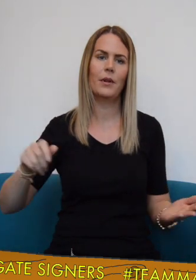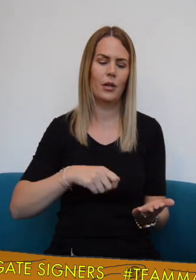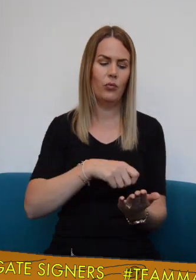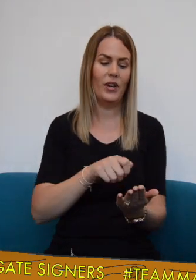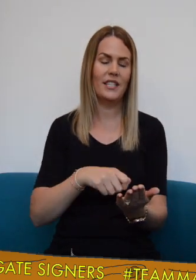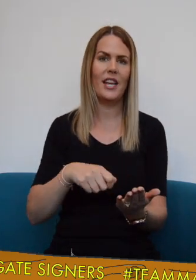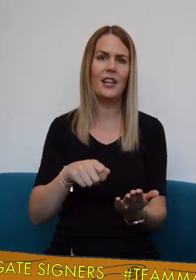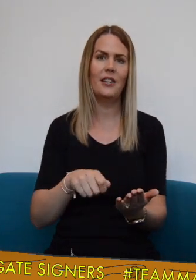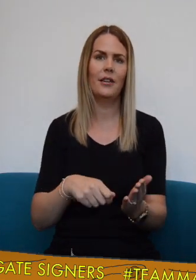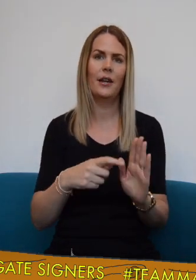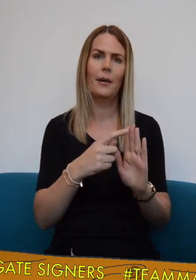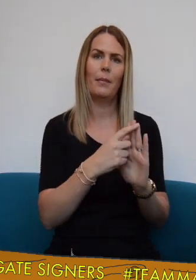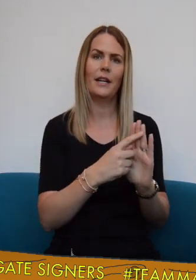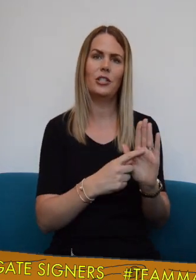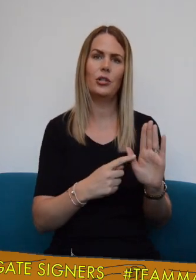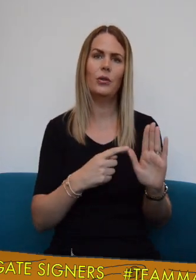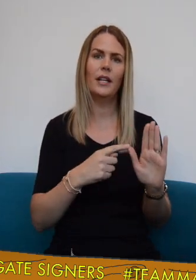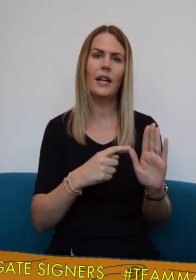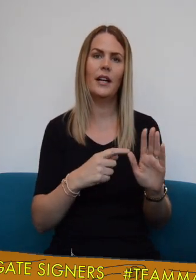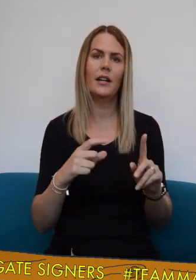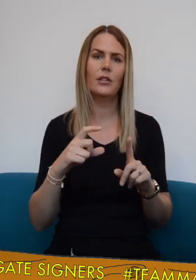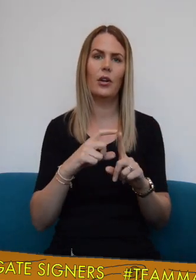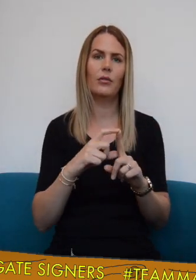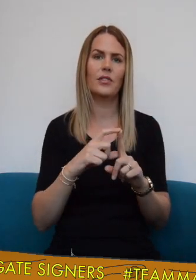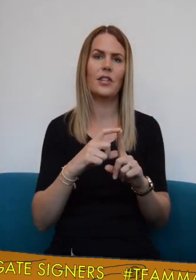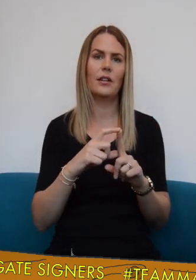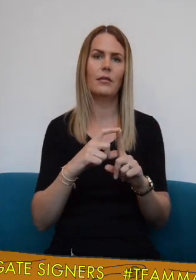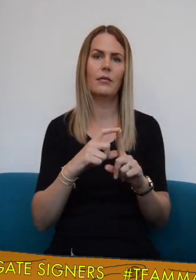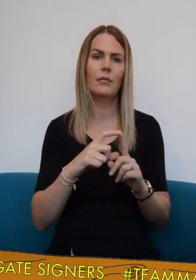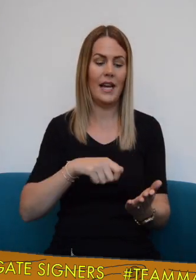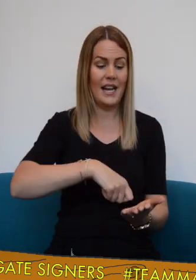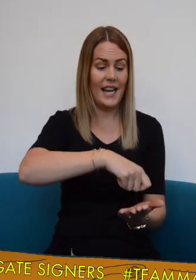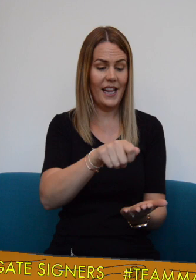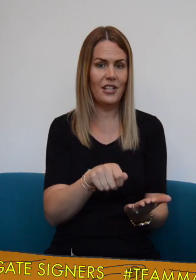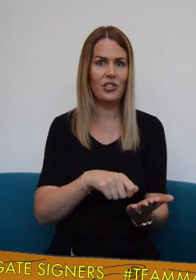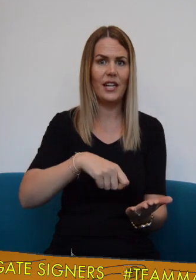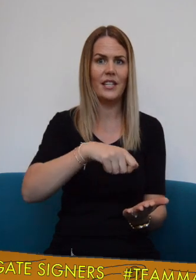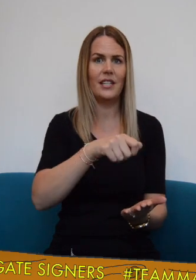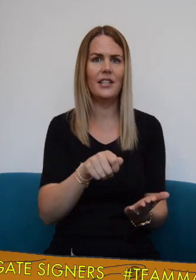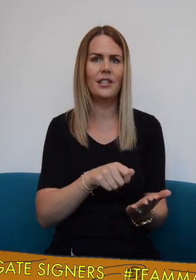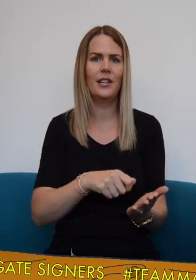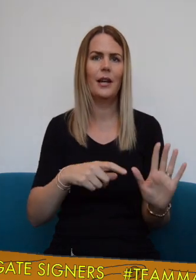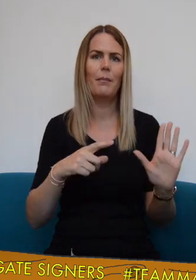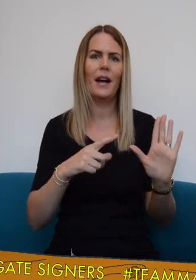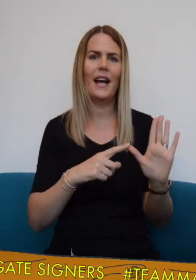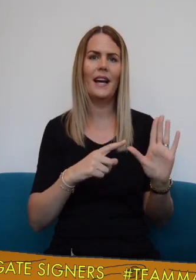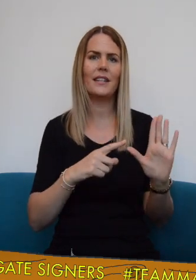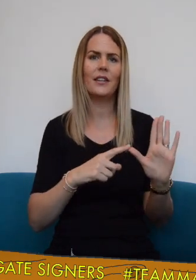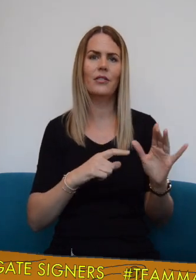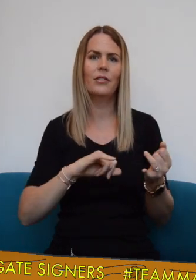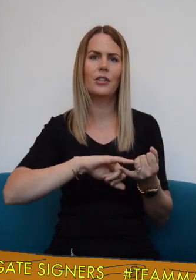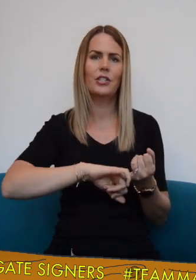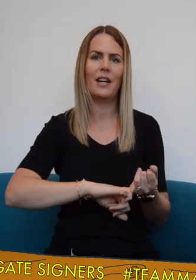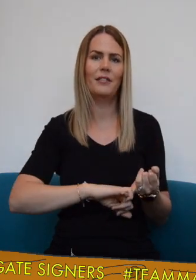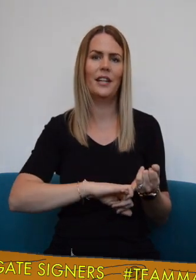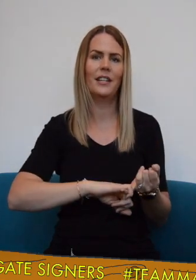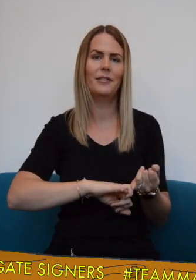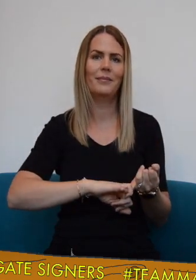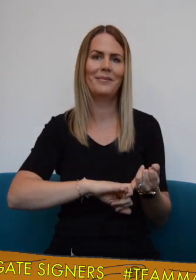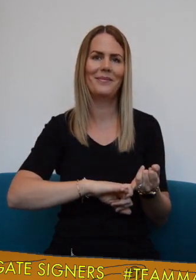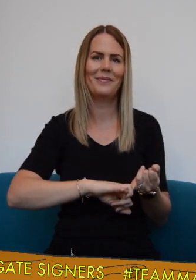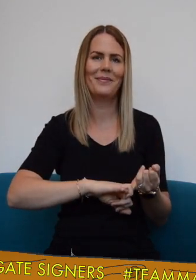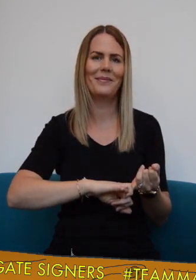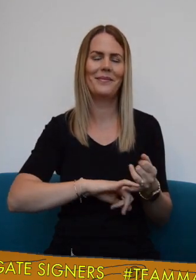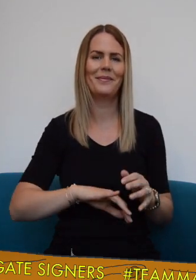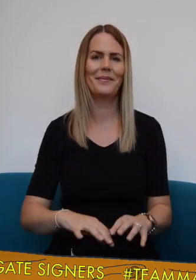written by Julia Donaldson and illustrated by Axel Scheffler.